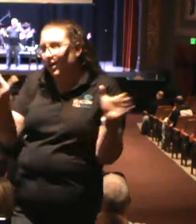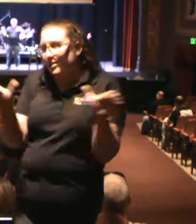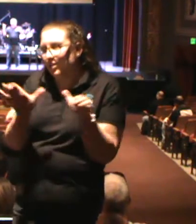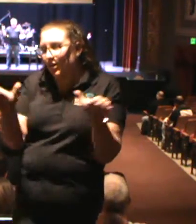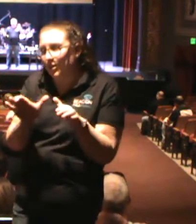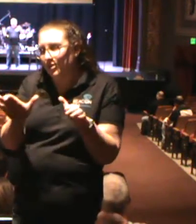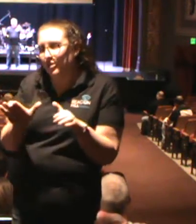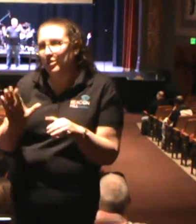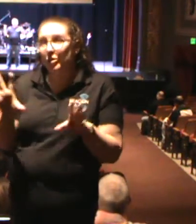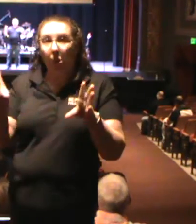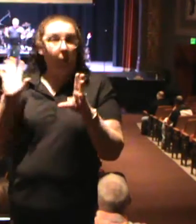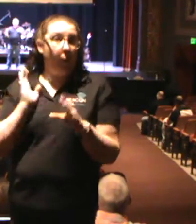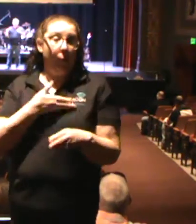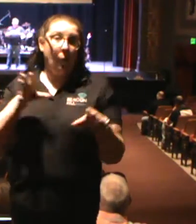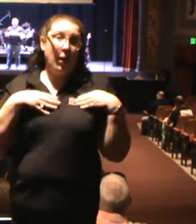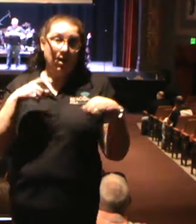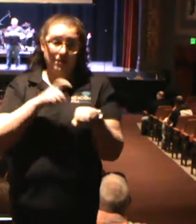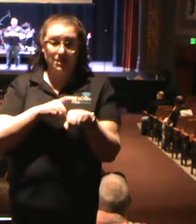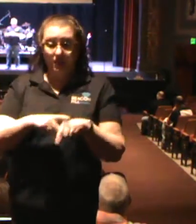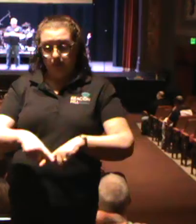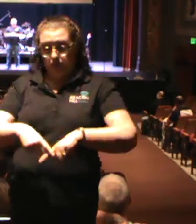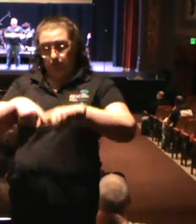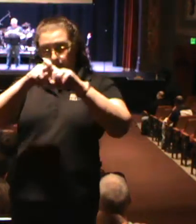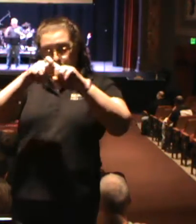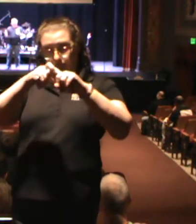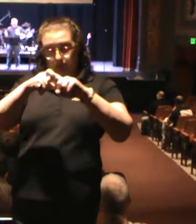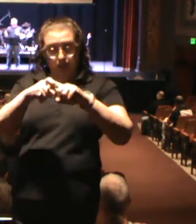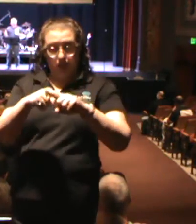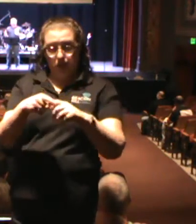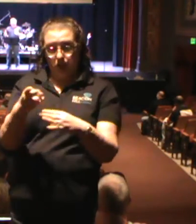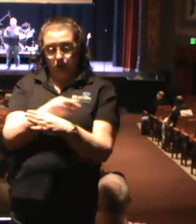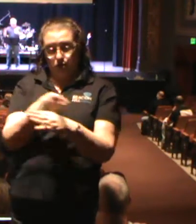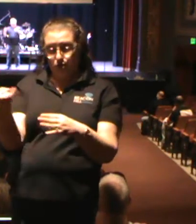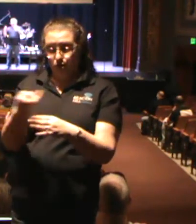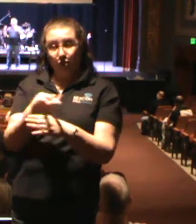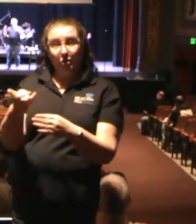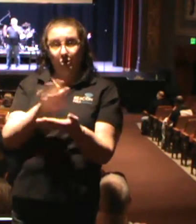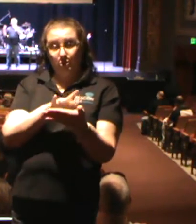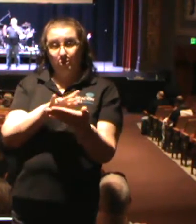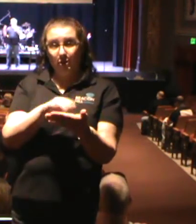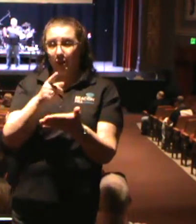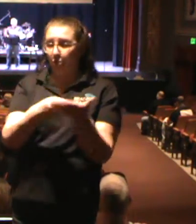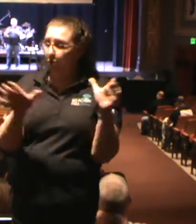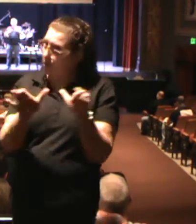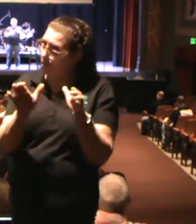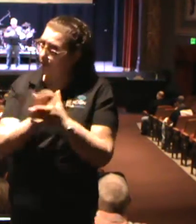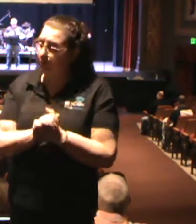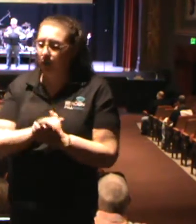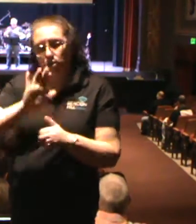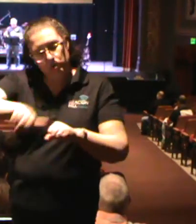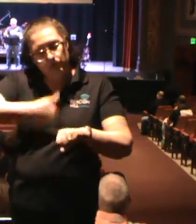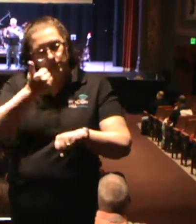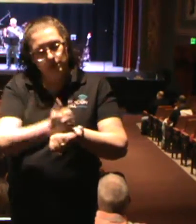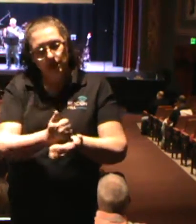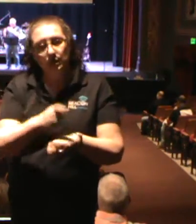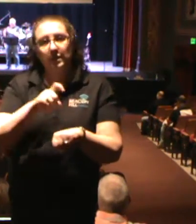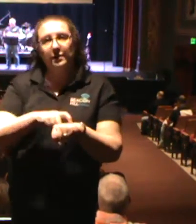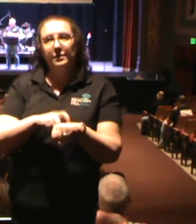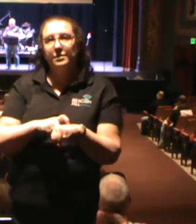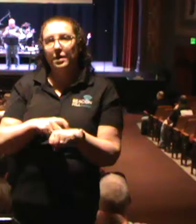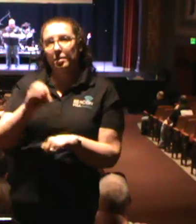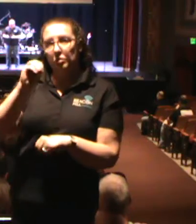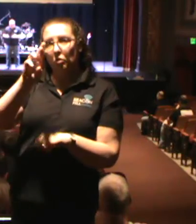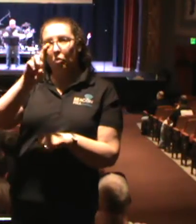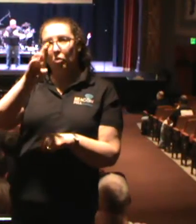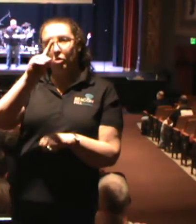have this time right in between these two books where we're like, what are we going to do? And well, we set aside this time to ordain the first